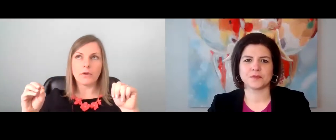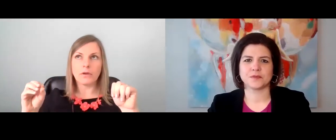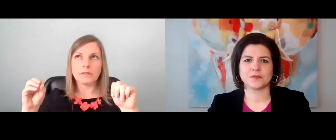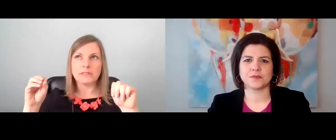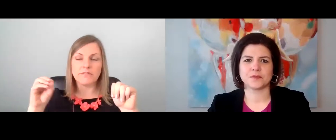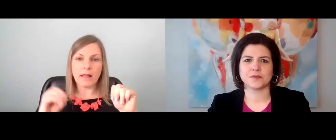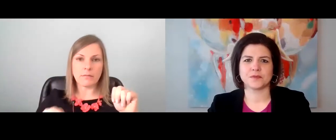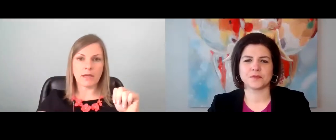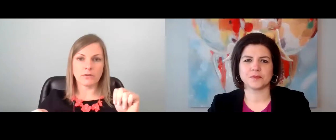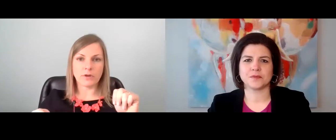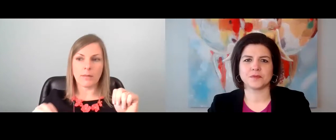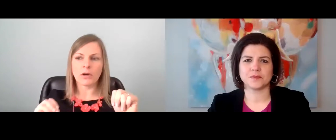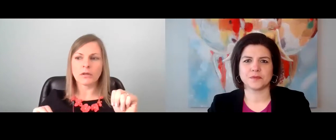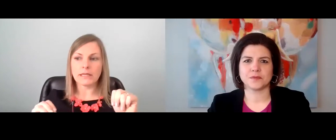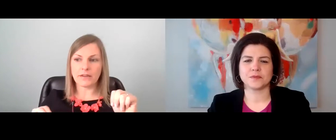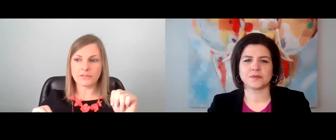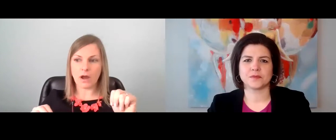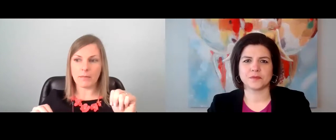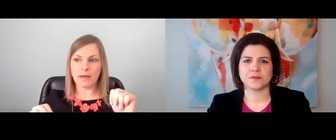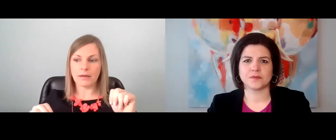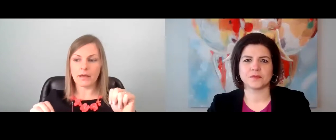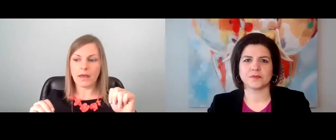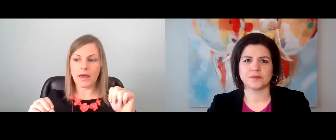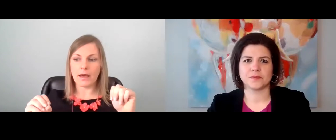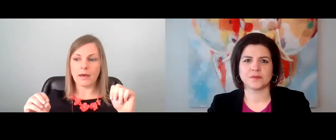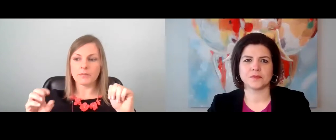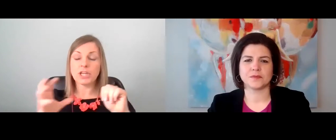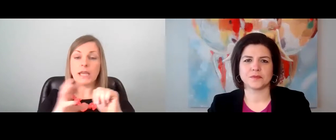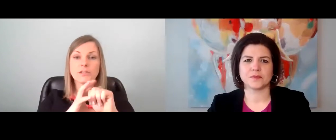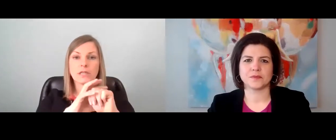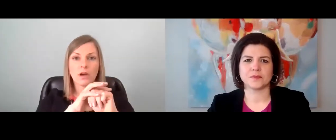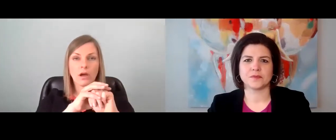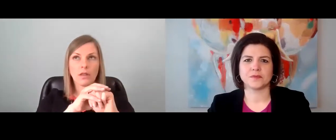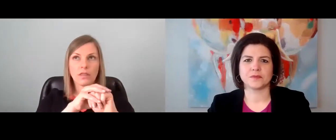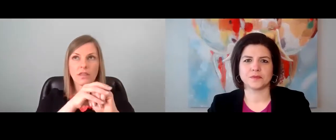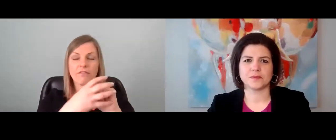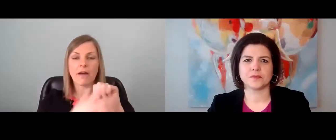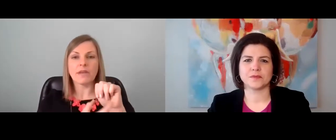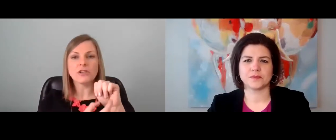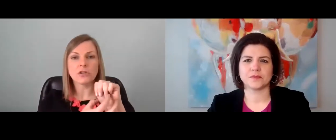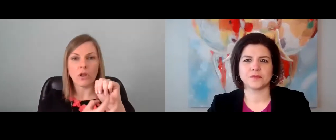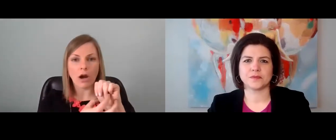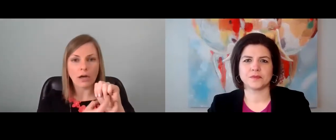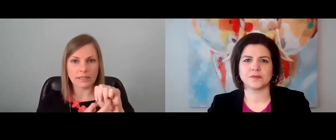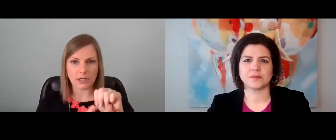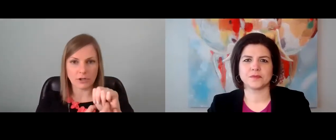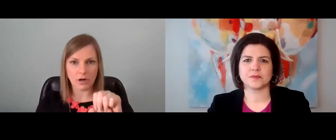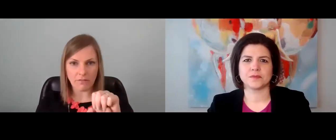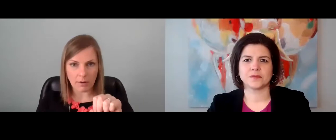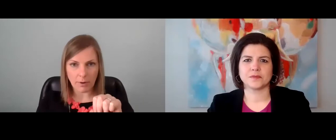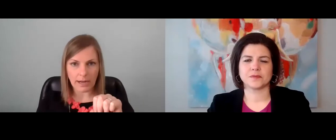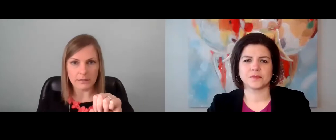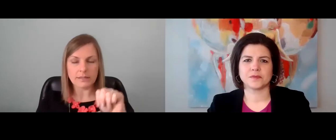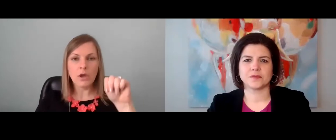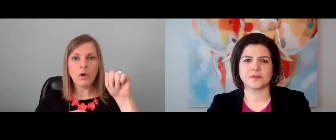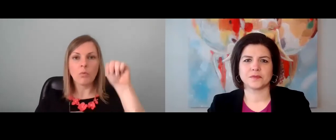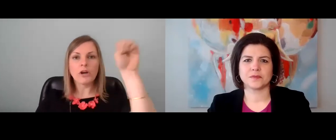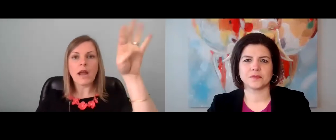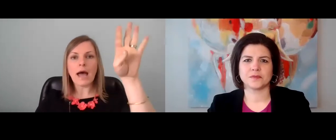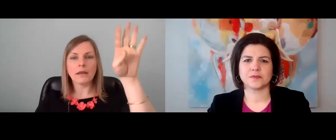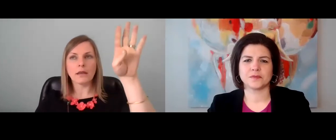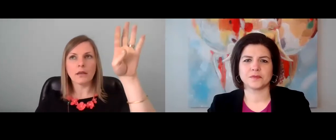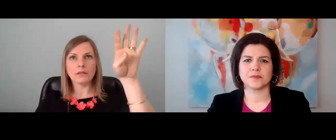about developmental trauma, early life trauma, um, changing the, the foundational architecture of our brains,